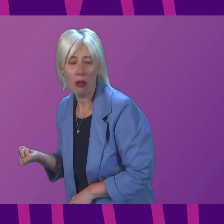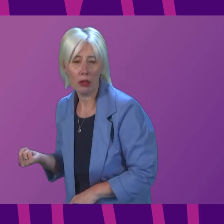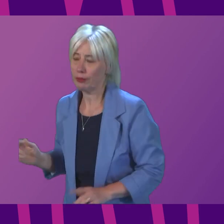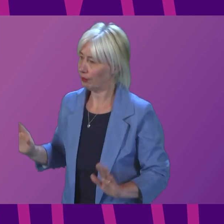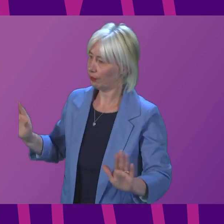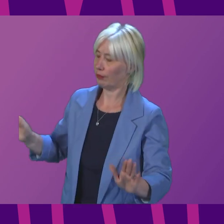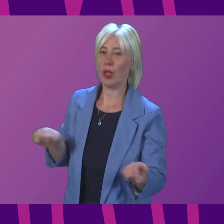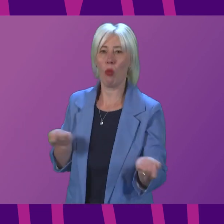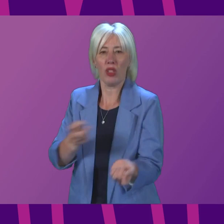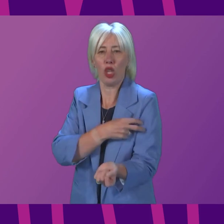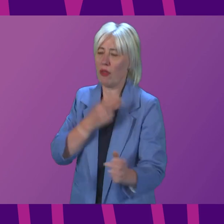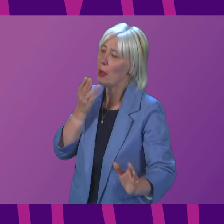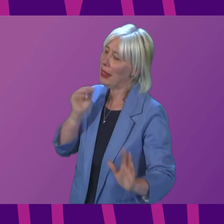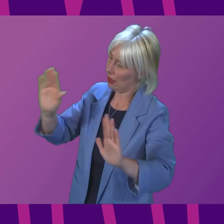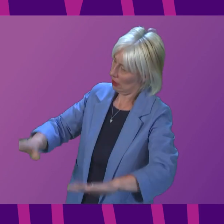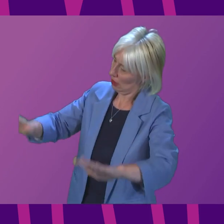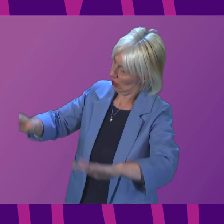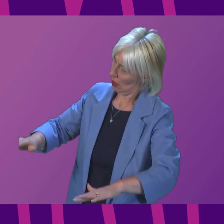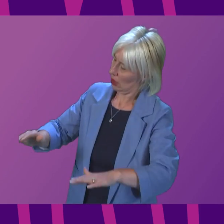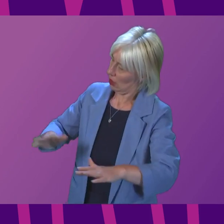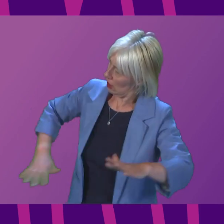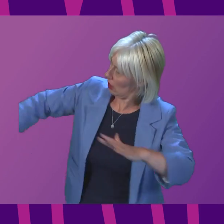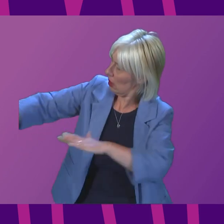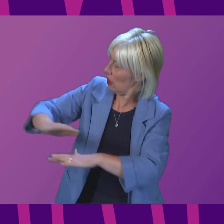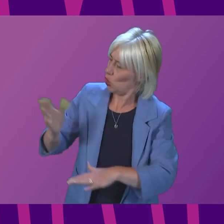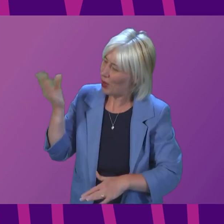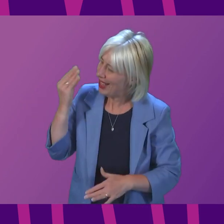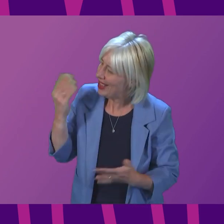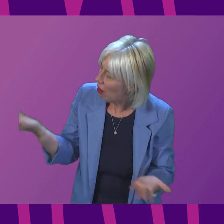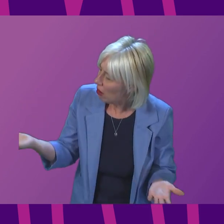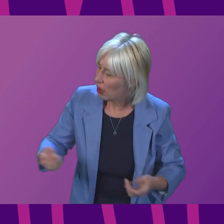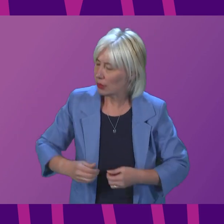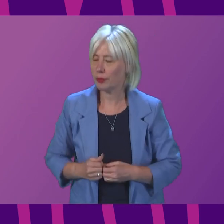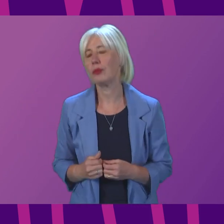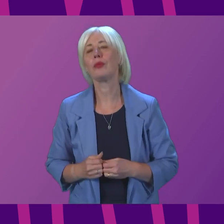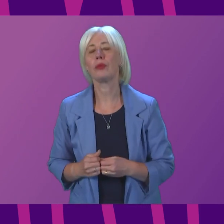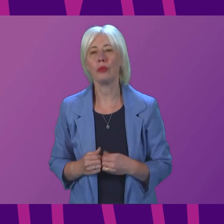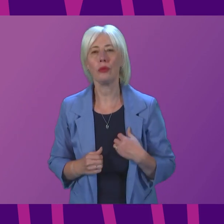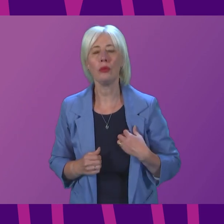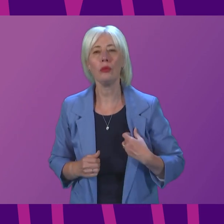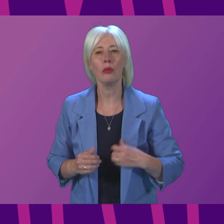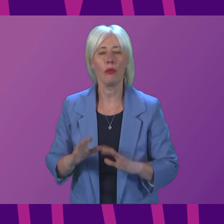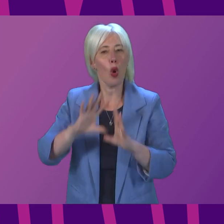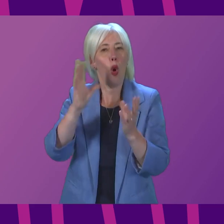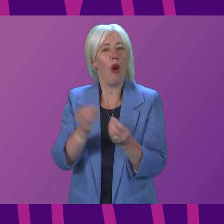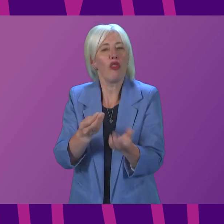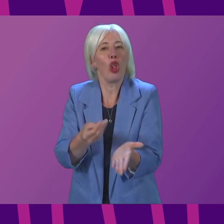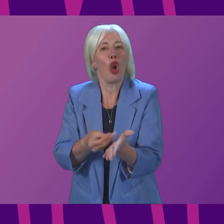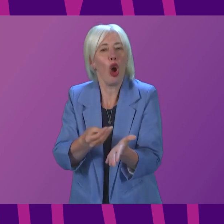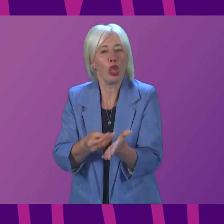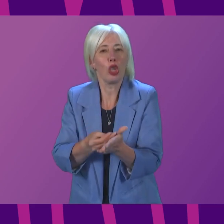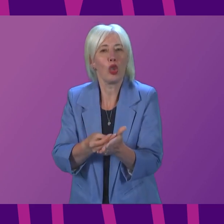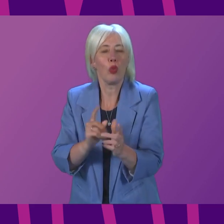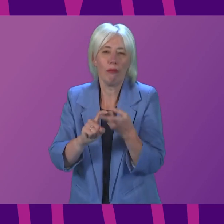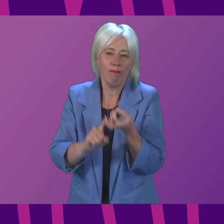Colleagues, can I just ask for quiet across the Chamber so that we can hear questions and answers? The overall cost will depend